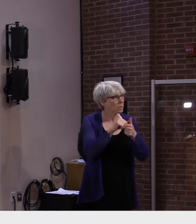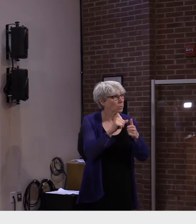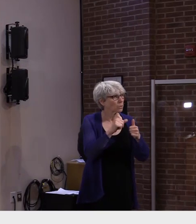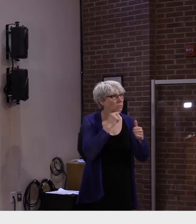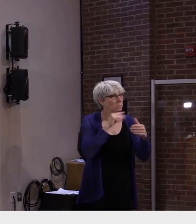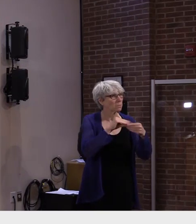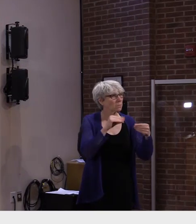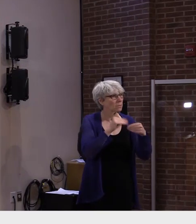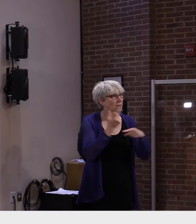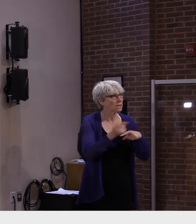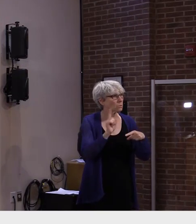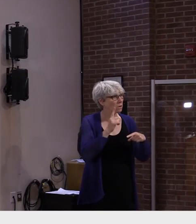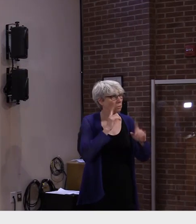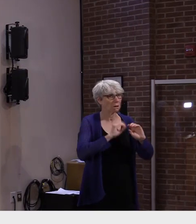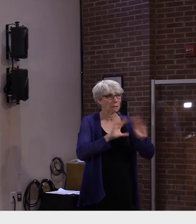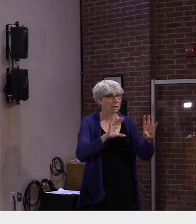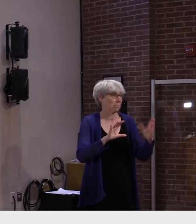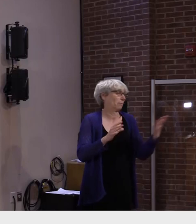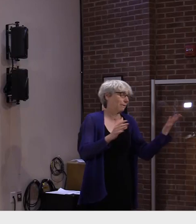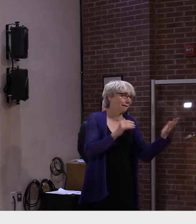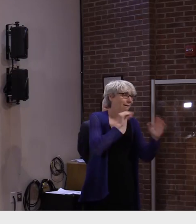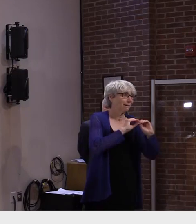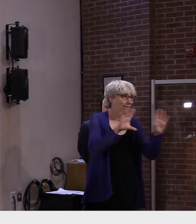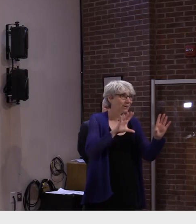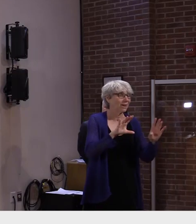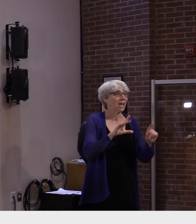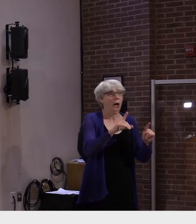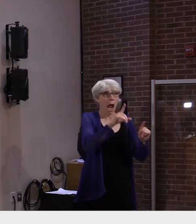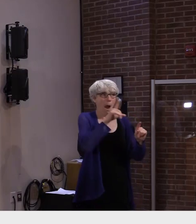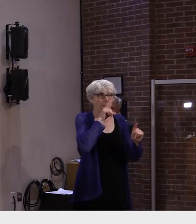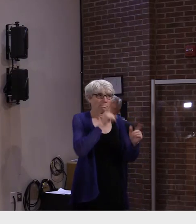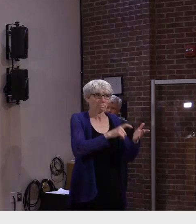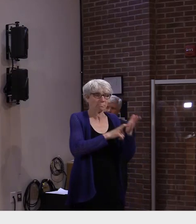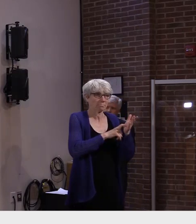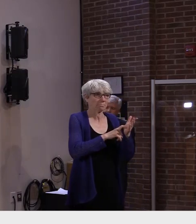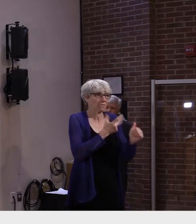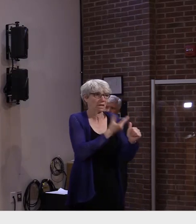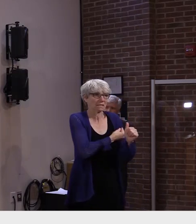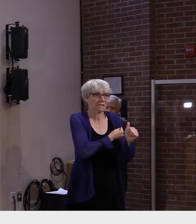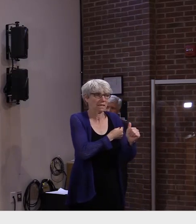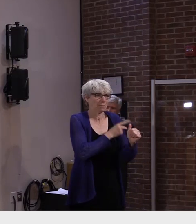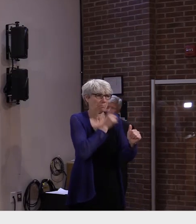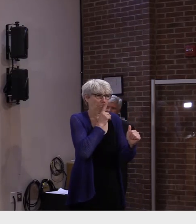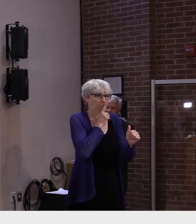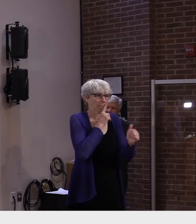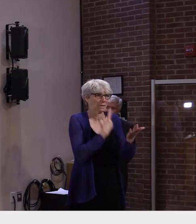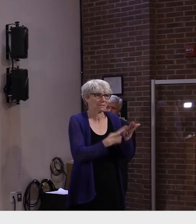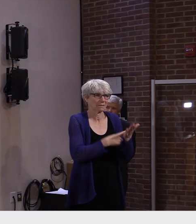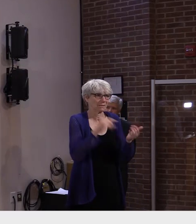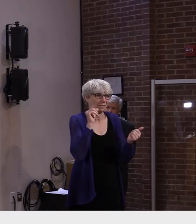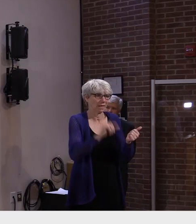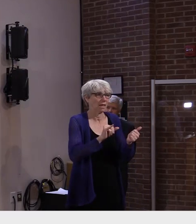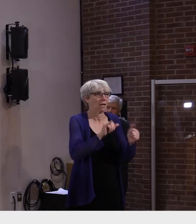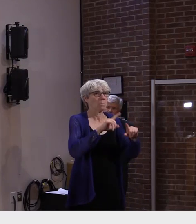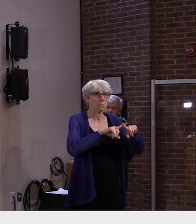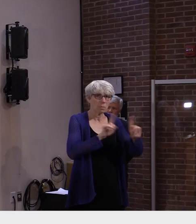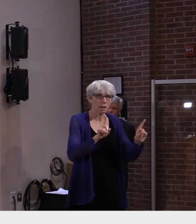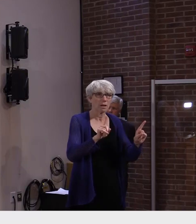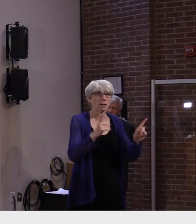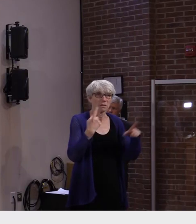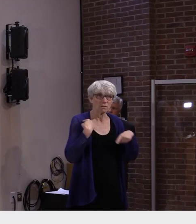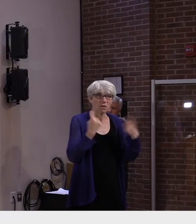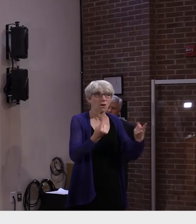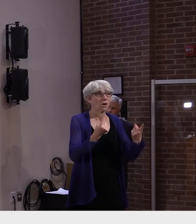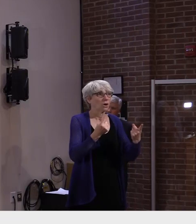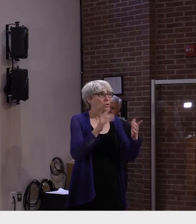Obviously, it wasn't clear about mandating vaccine. That wasn't the topic. But we've already got a success rate in the